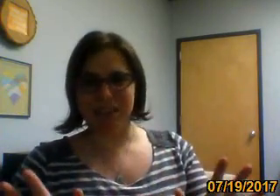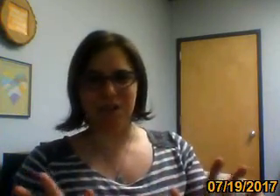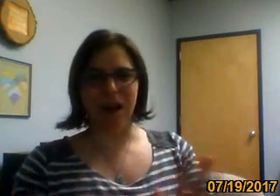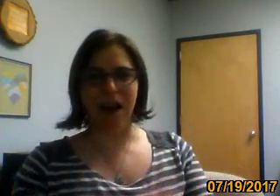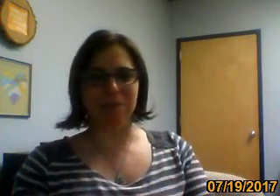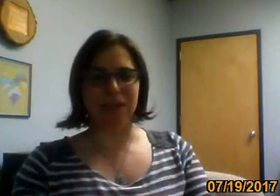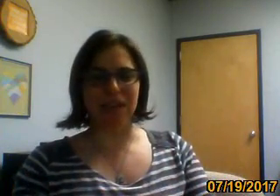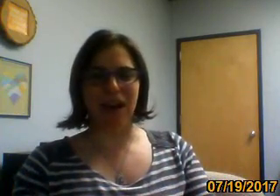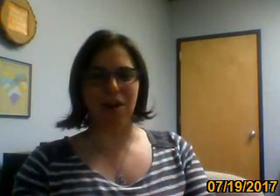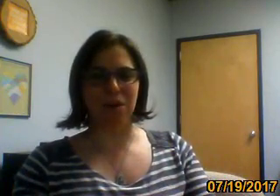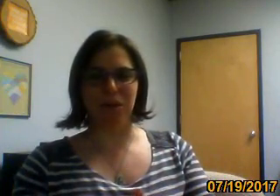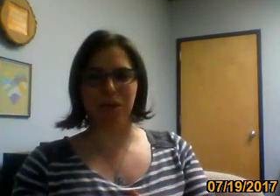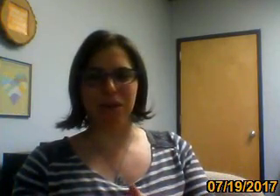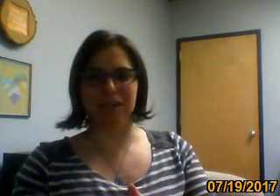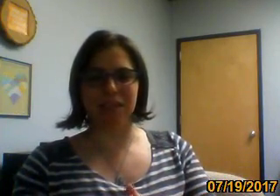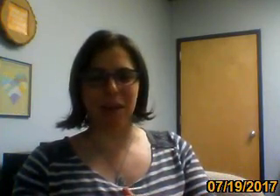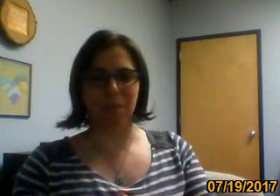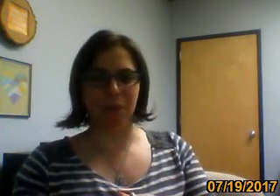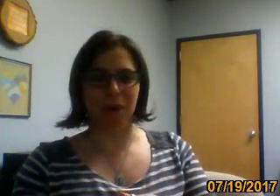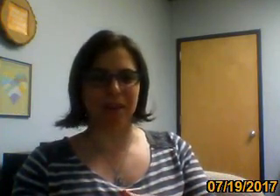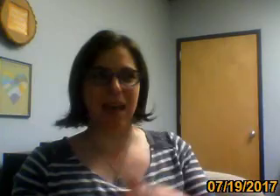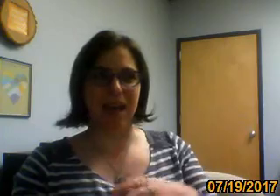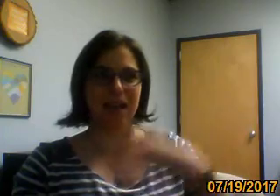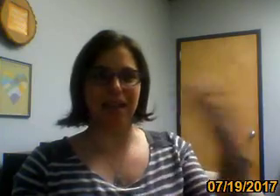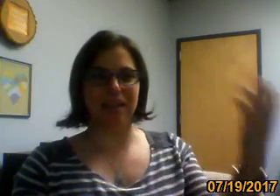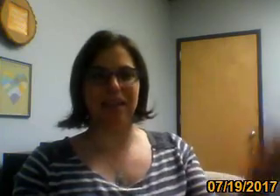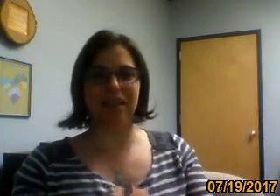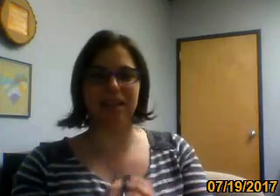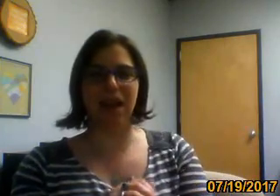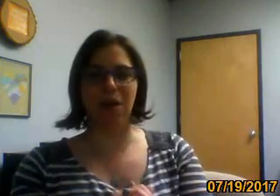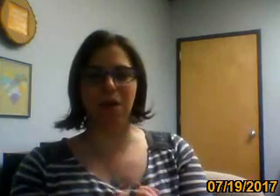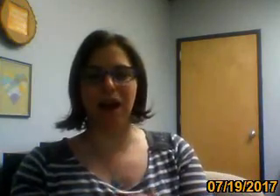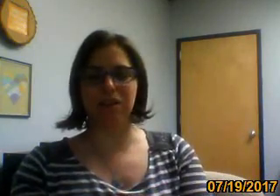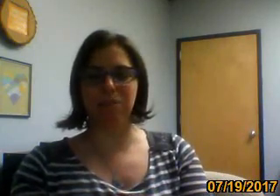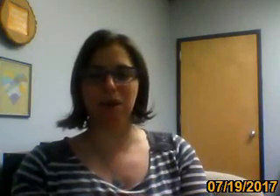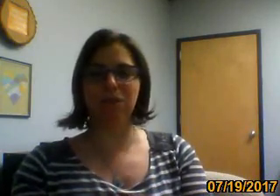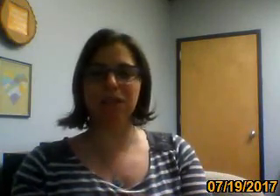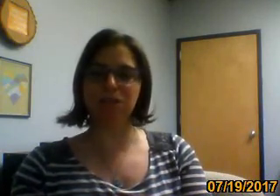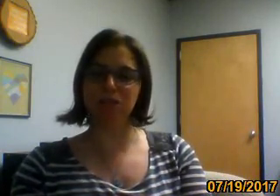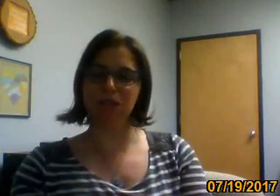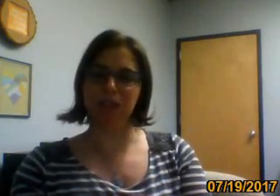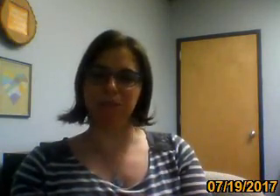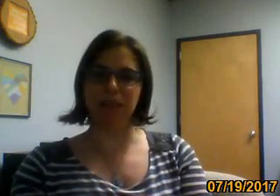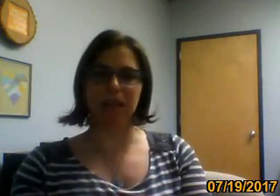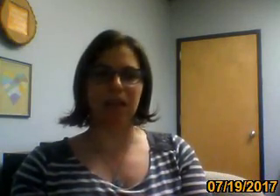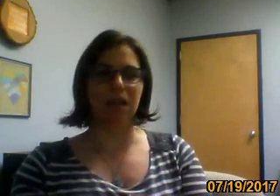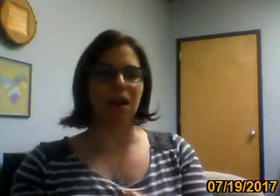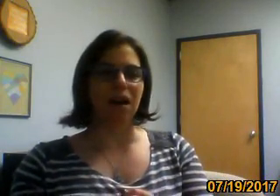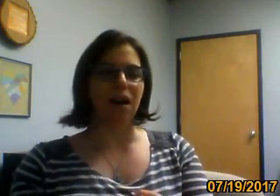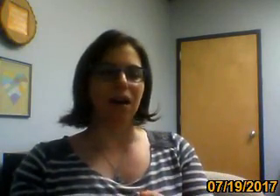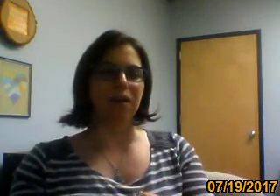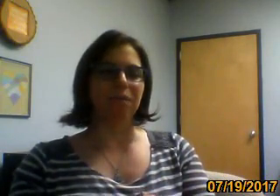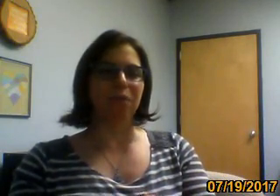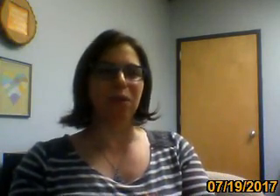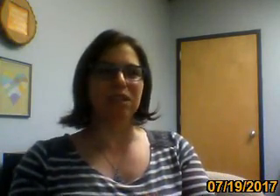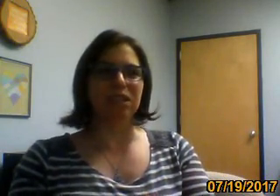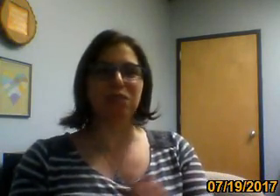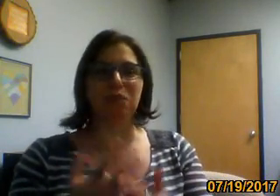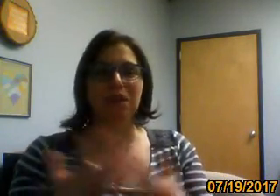you know, copy of some book that now has better research or is updated, um, or just